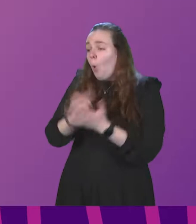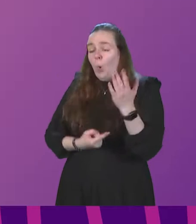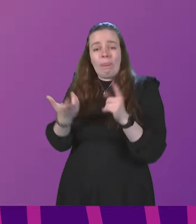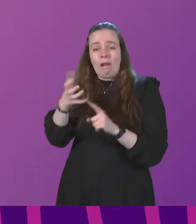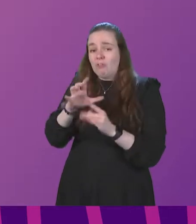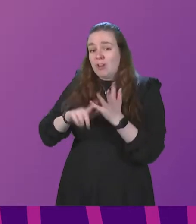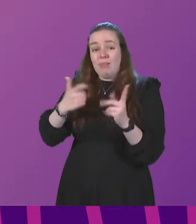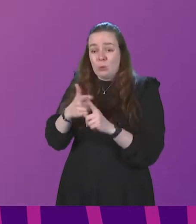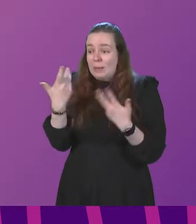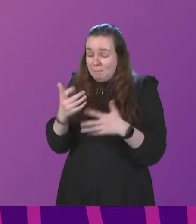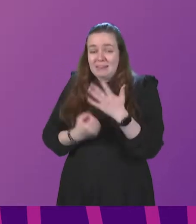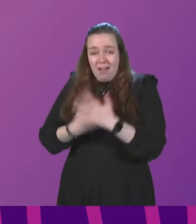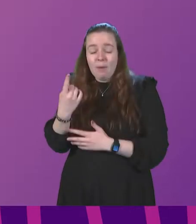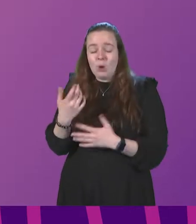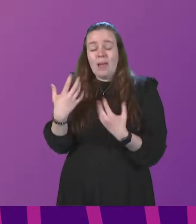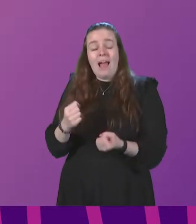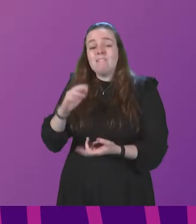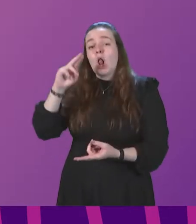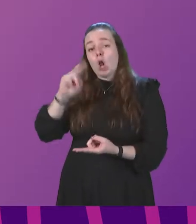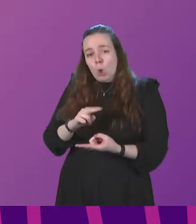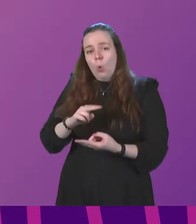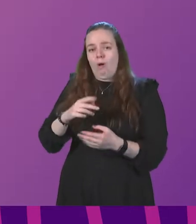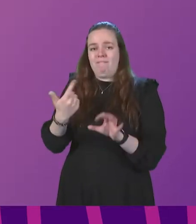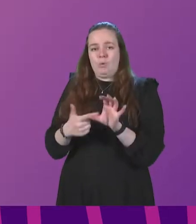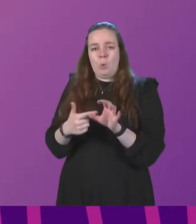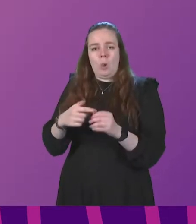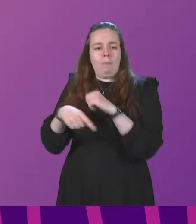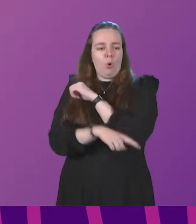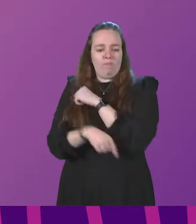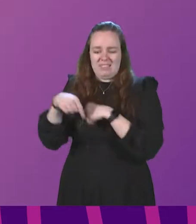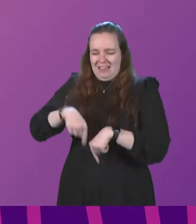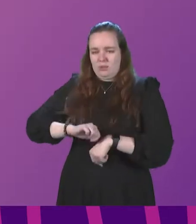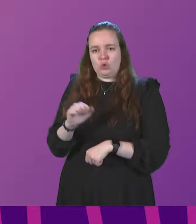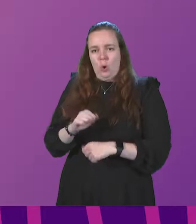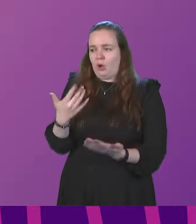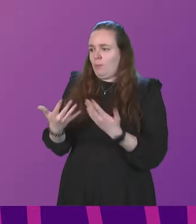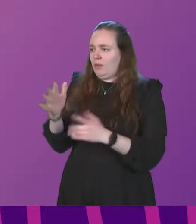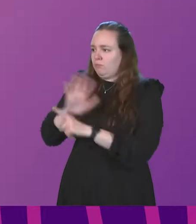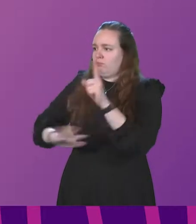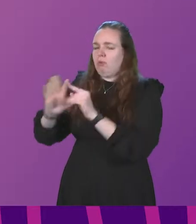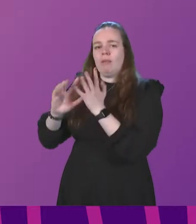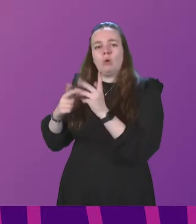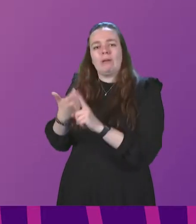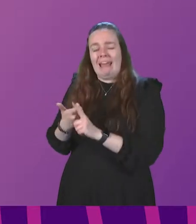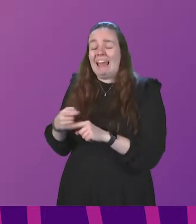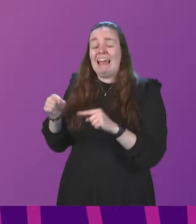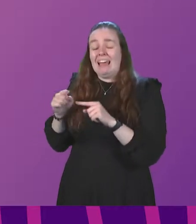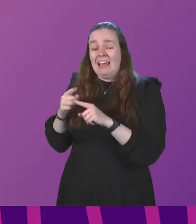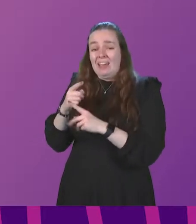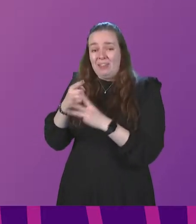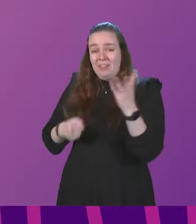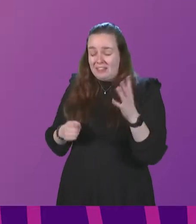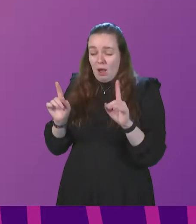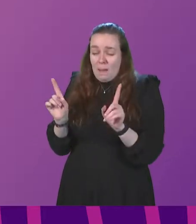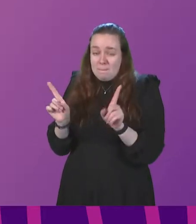where that has happened. We have lower fuel poverty in Scotland than we do have in the rest of the UK. These things are